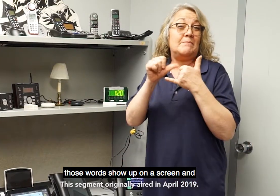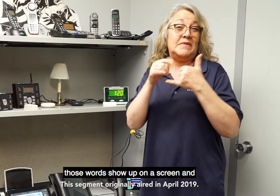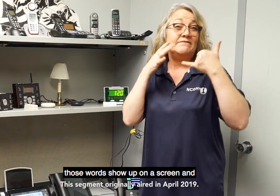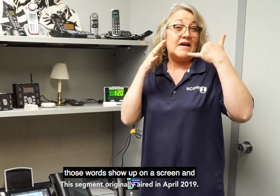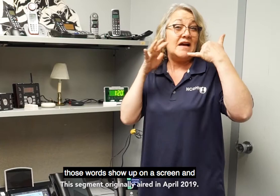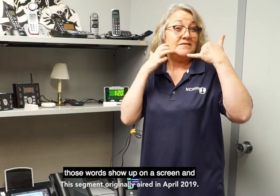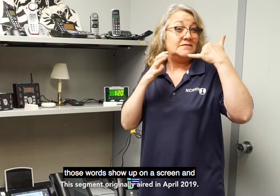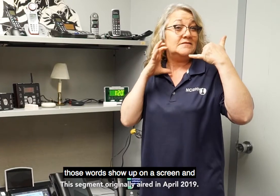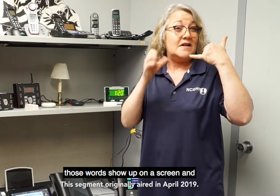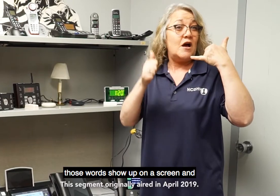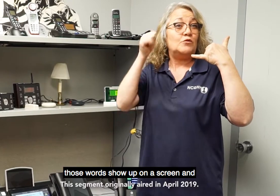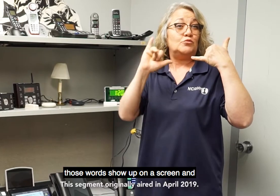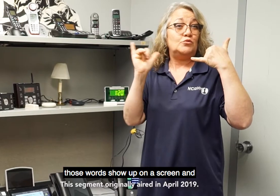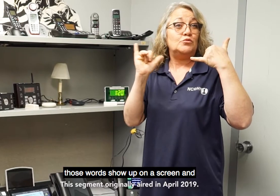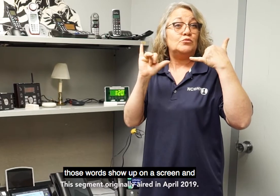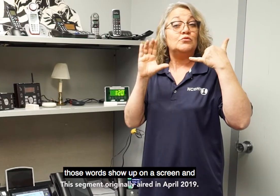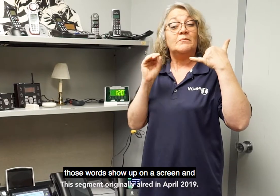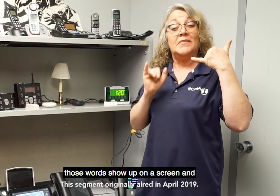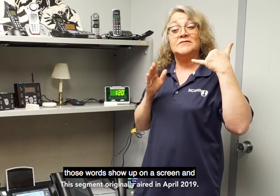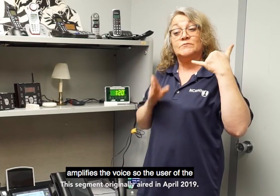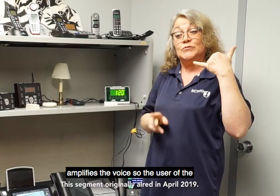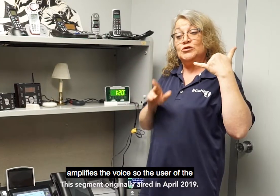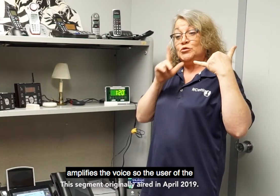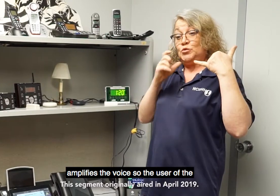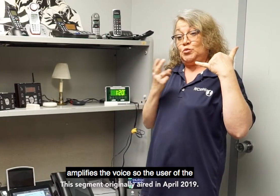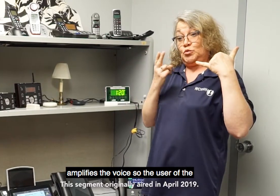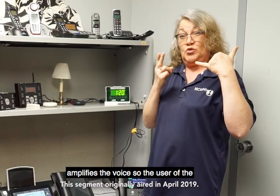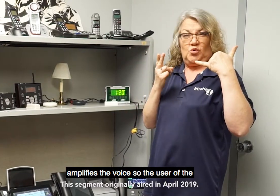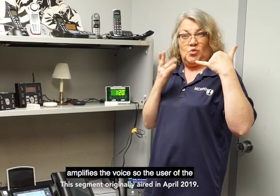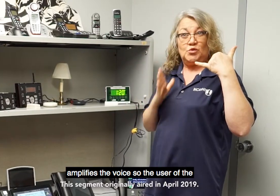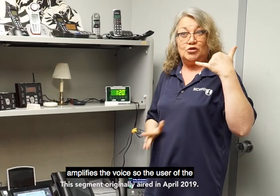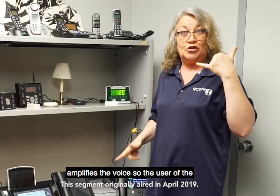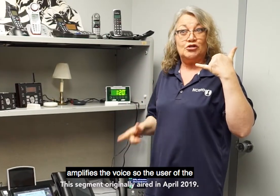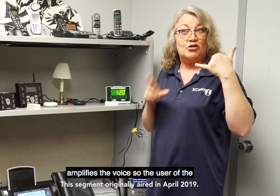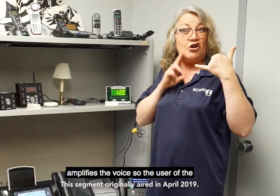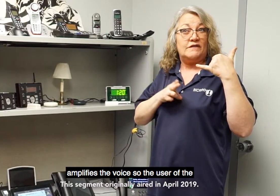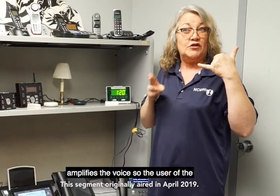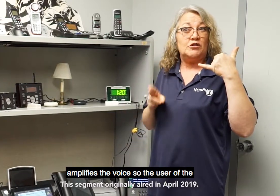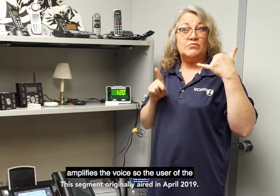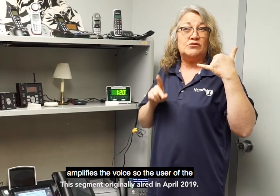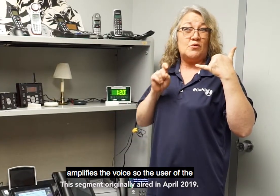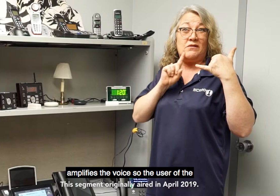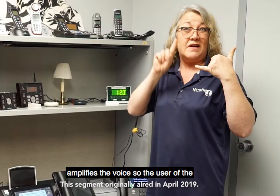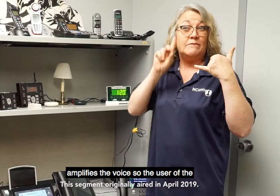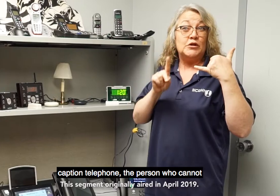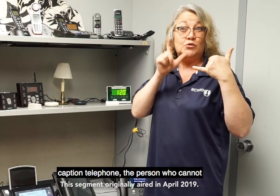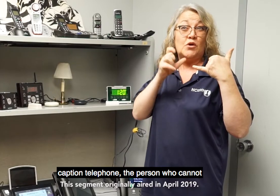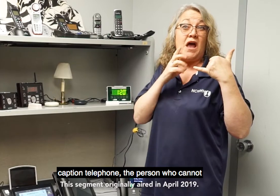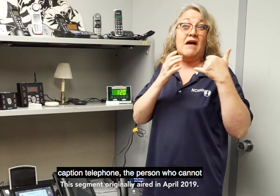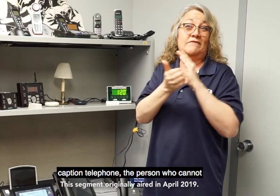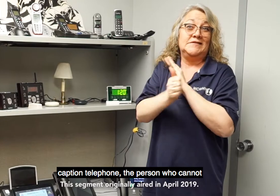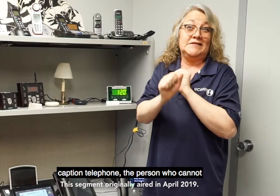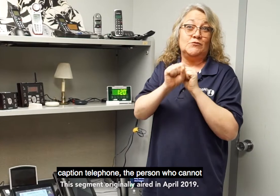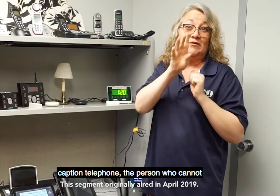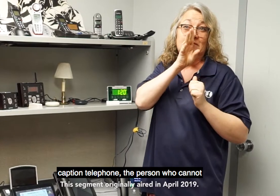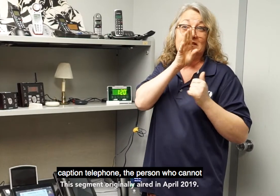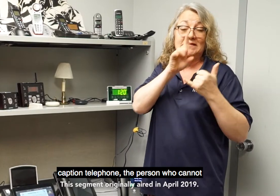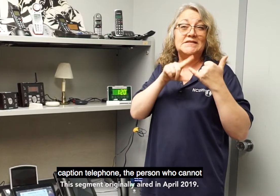screen. It also amplifies the voice. So the user of the captioned telephone, the person